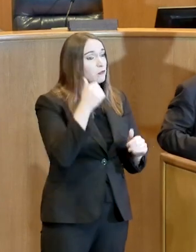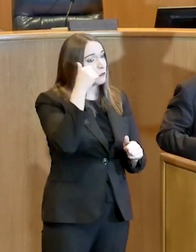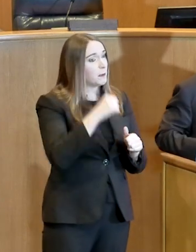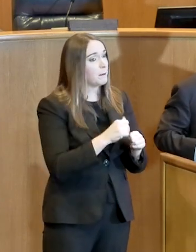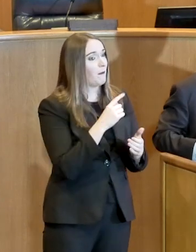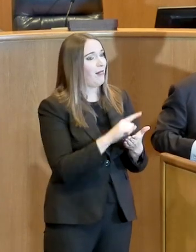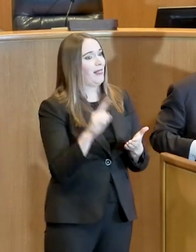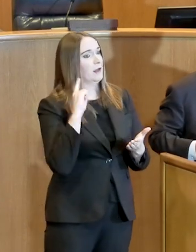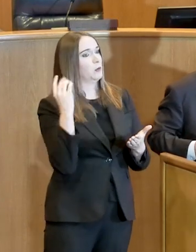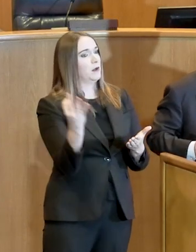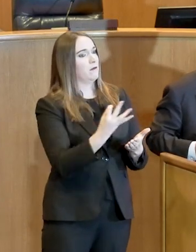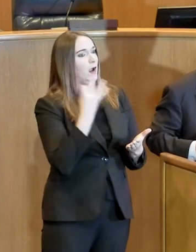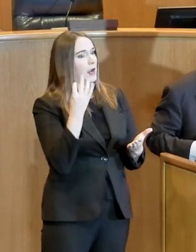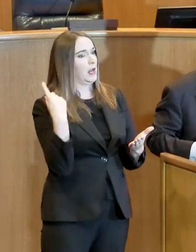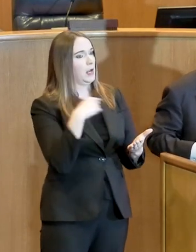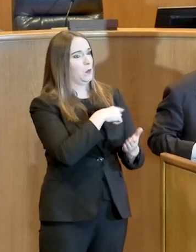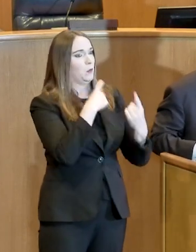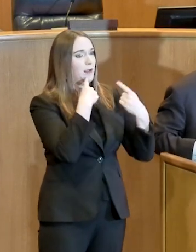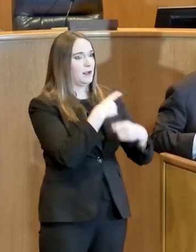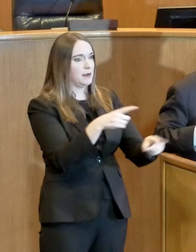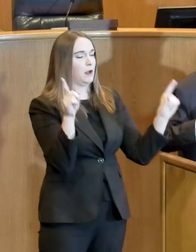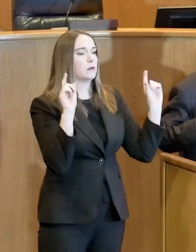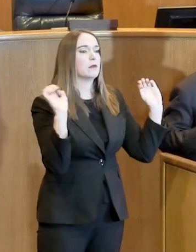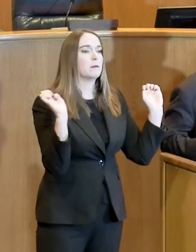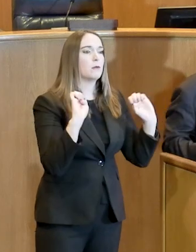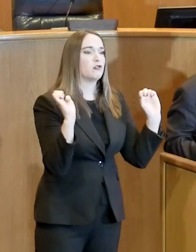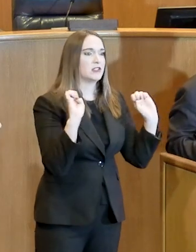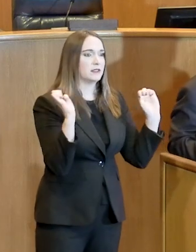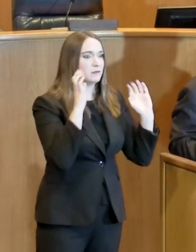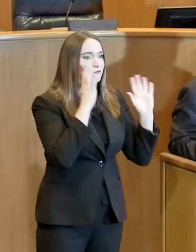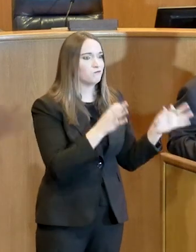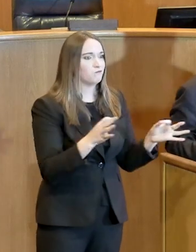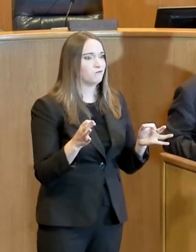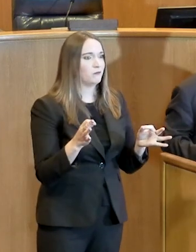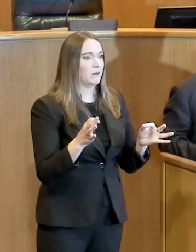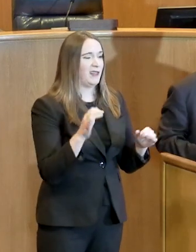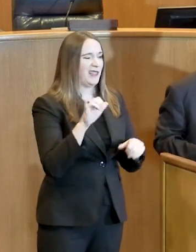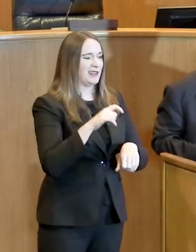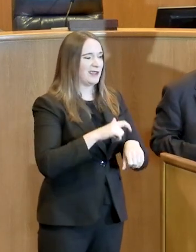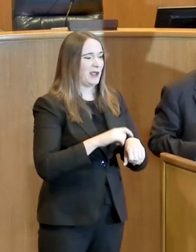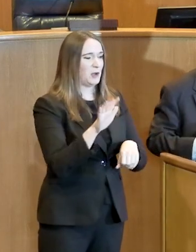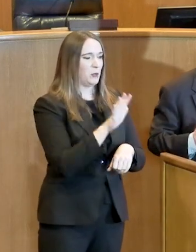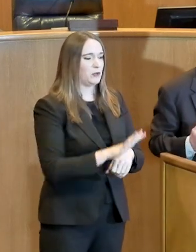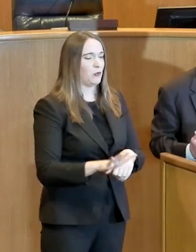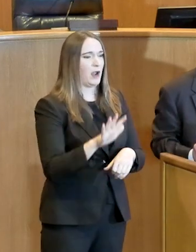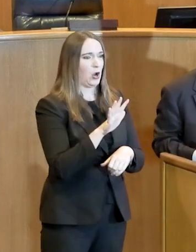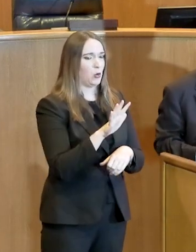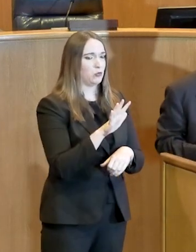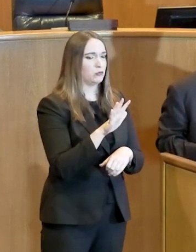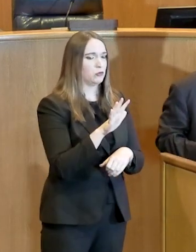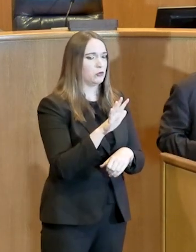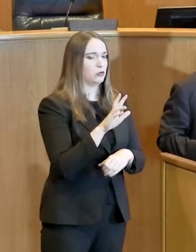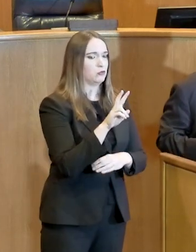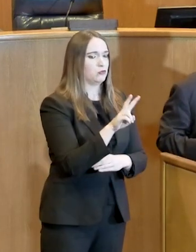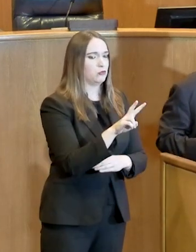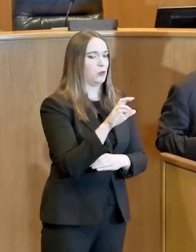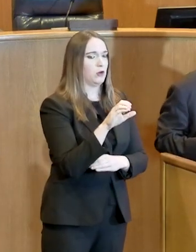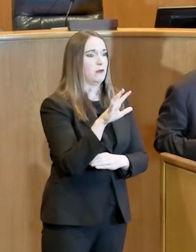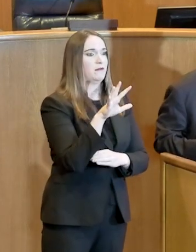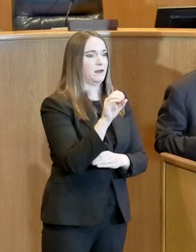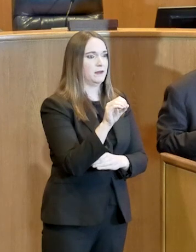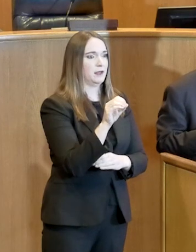declarations. At that point in time we were looking at around 250. Then we changed it down to around